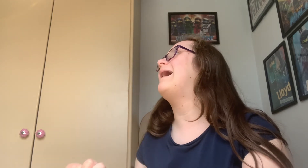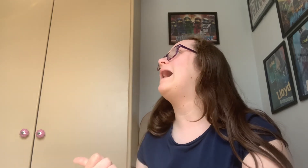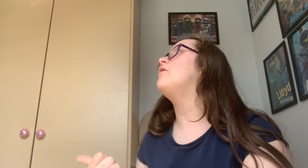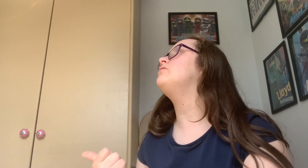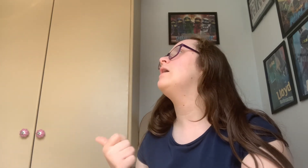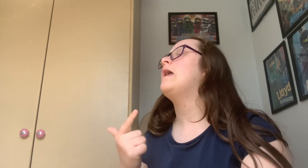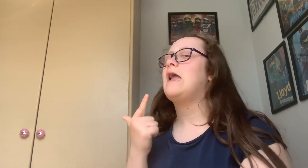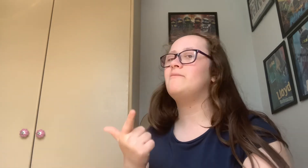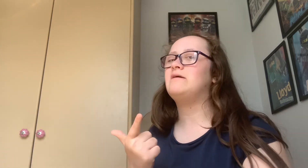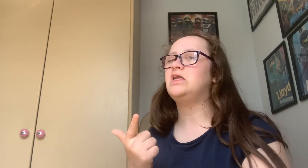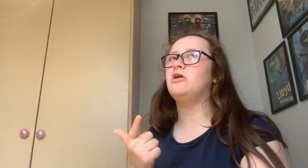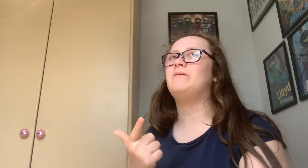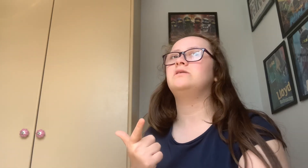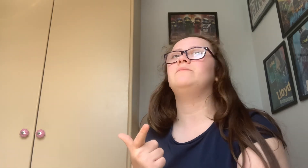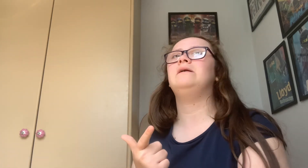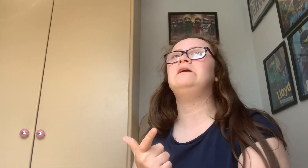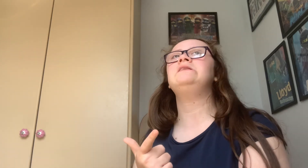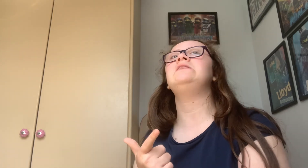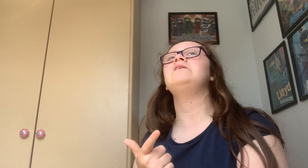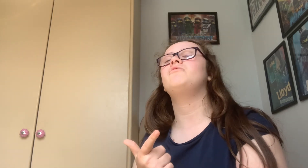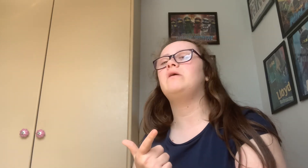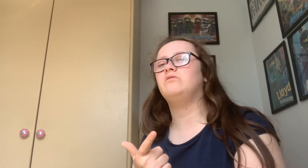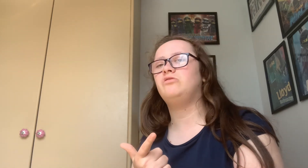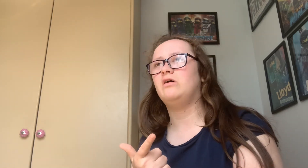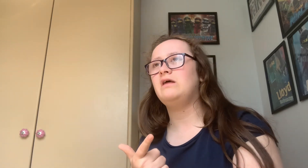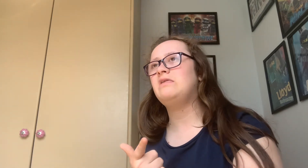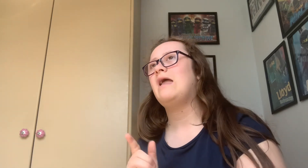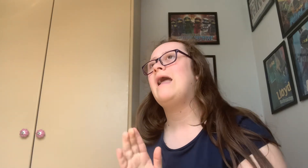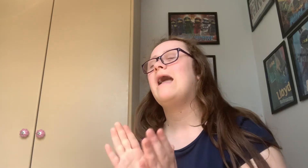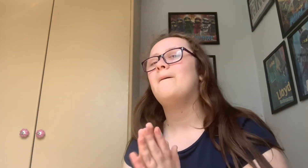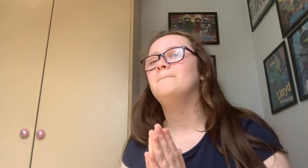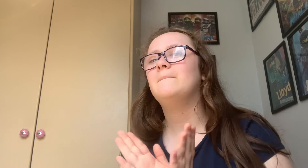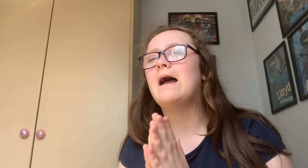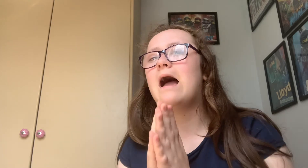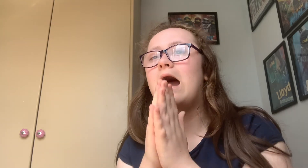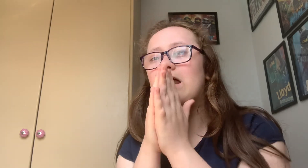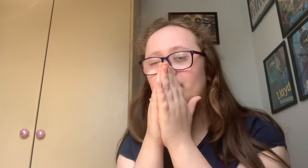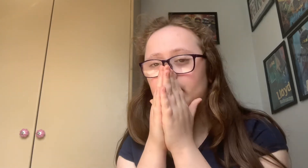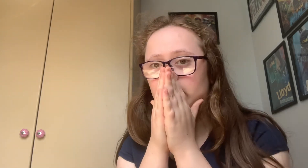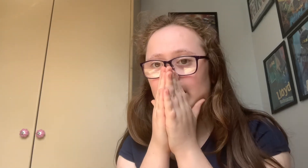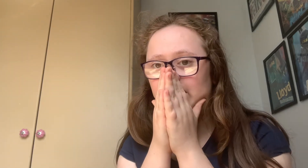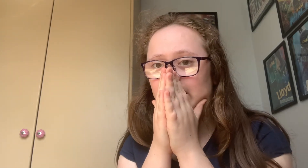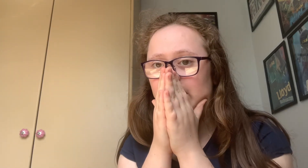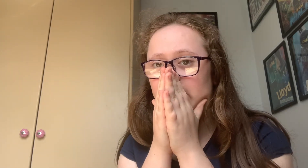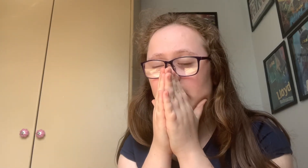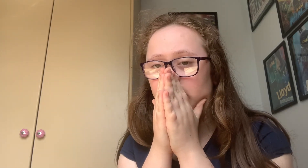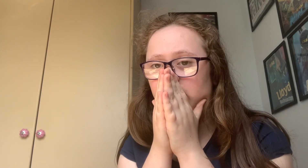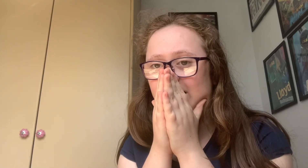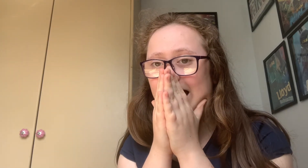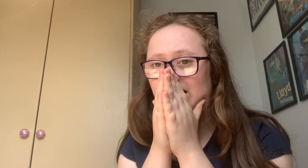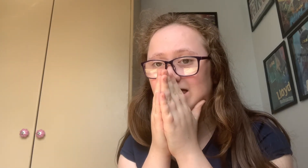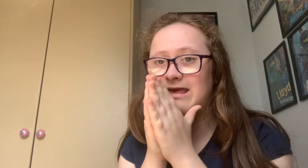out and it might take you back to the beginning to where you started I promise you guys it looks nasty